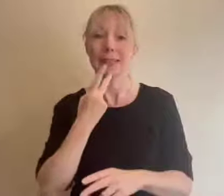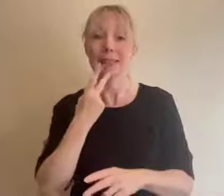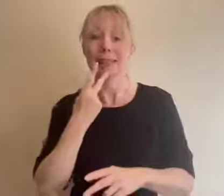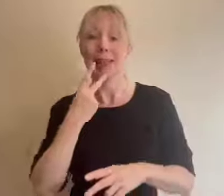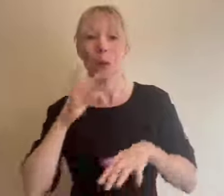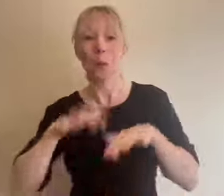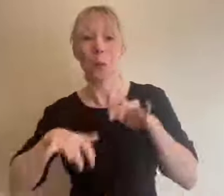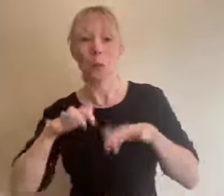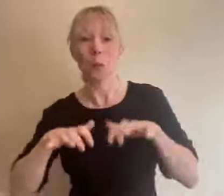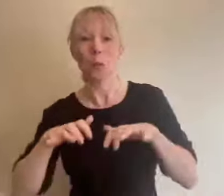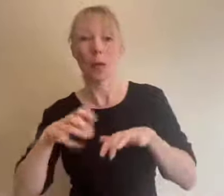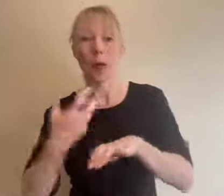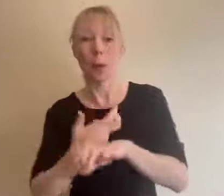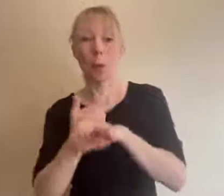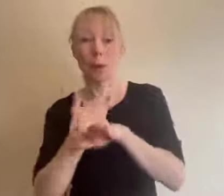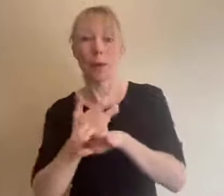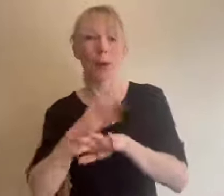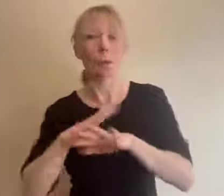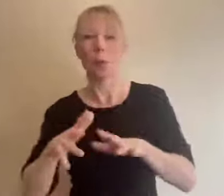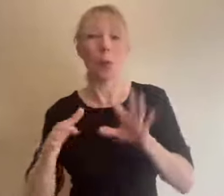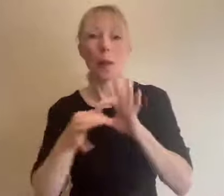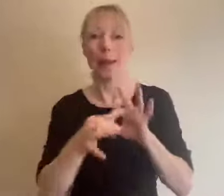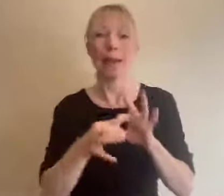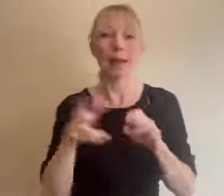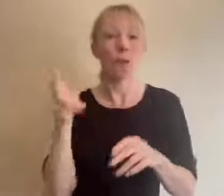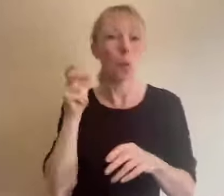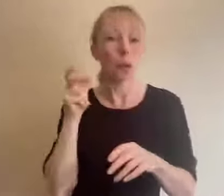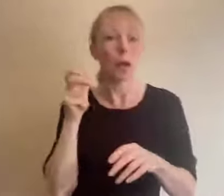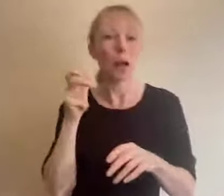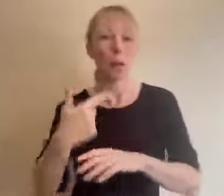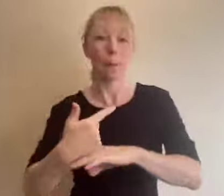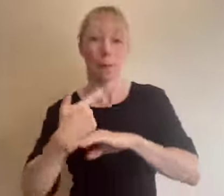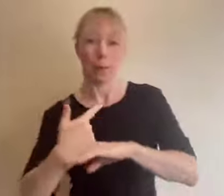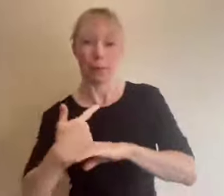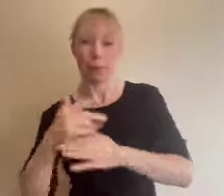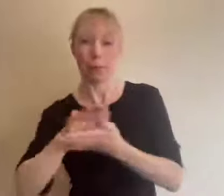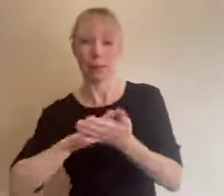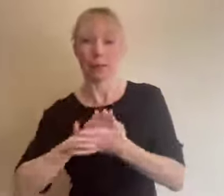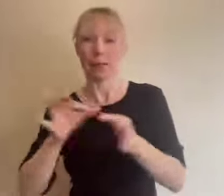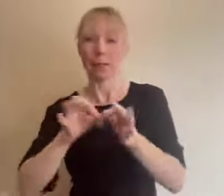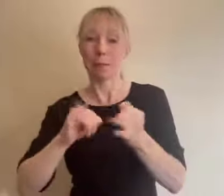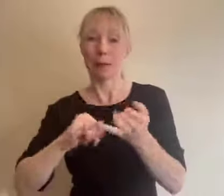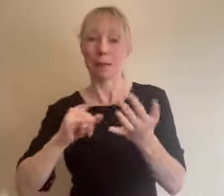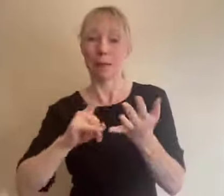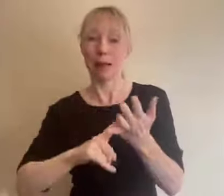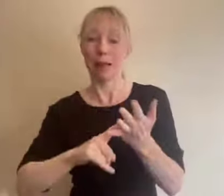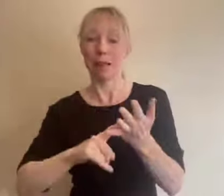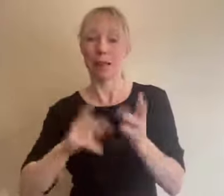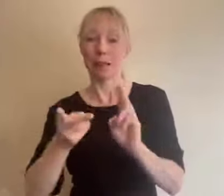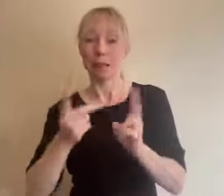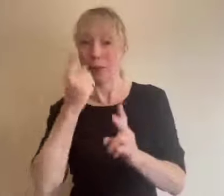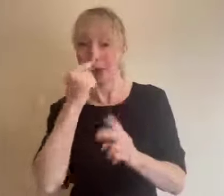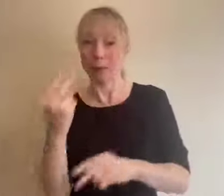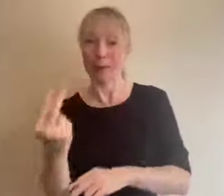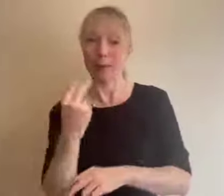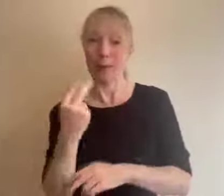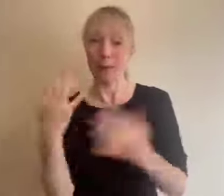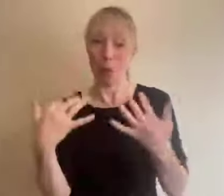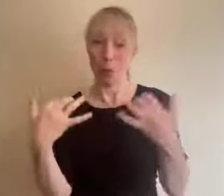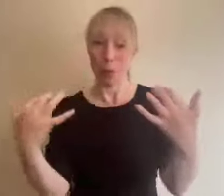connected to audio pointing at the interpreter so digital audiences can also see the interpreter if you have a captioner